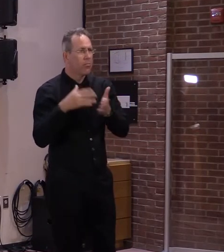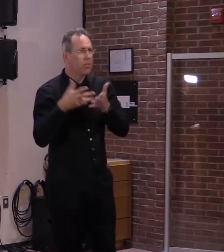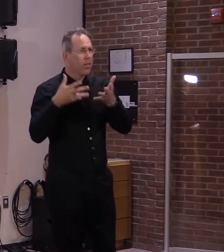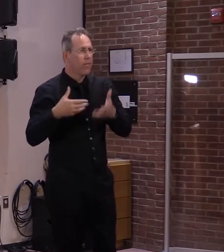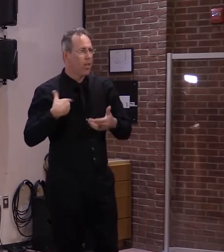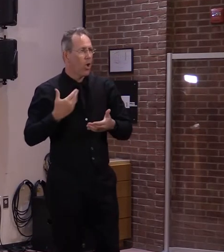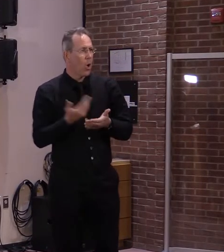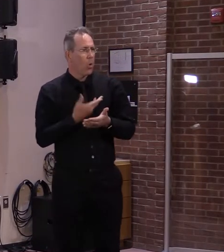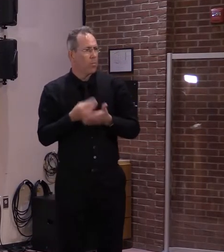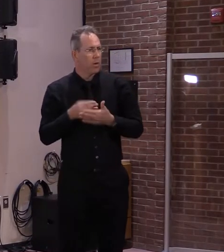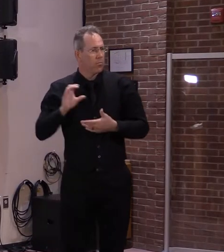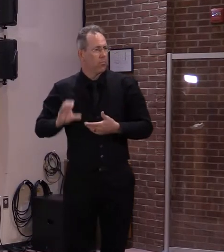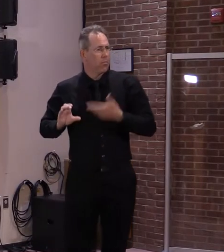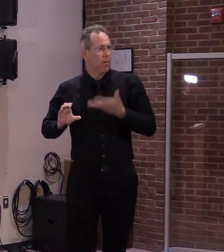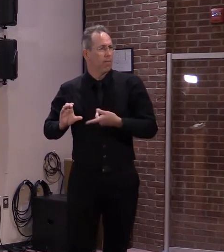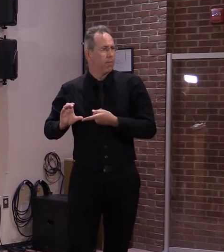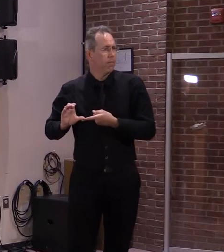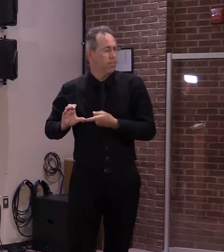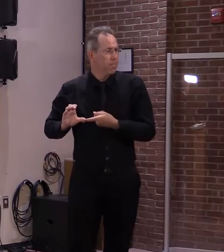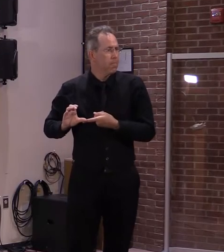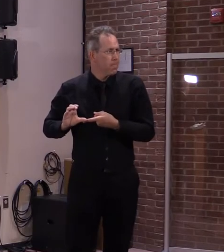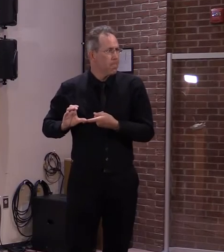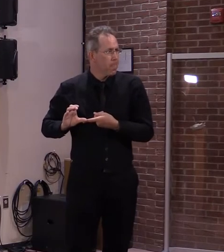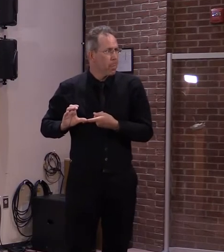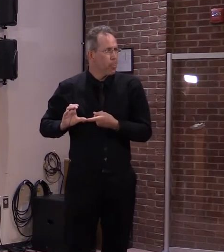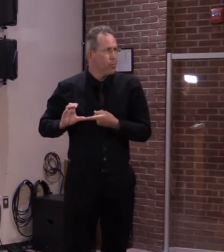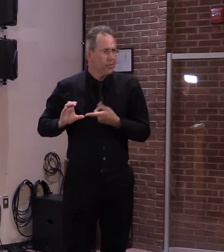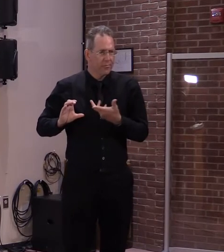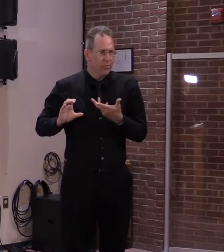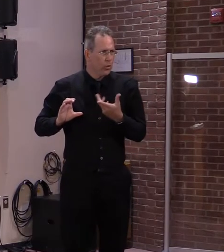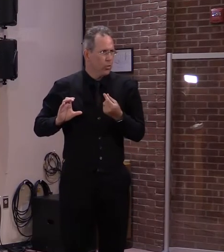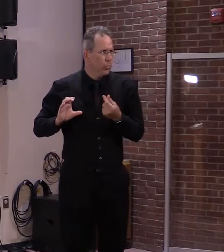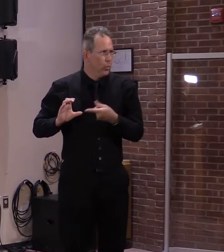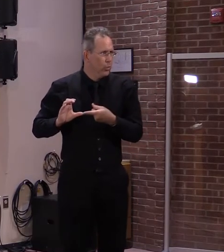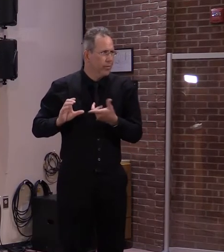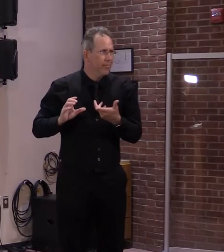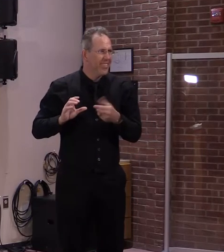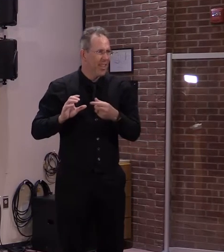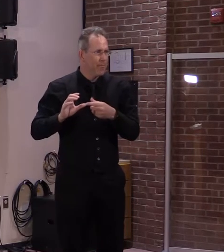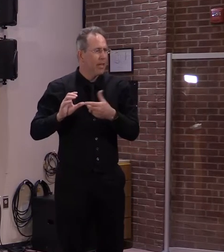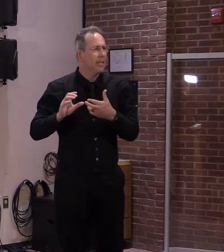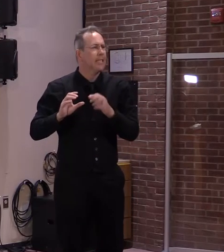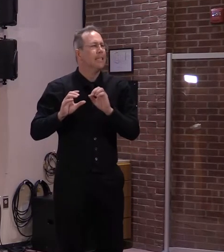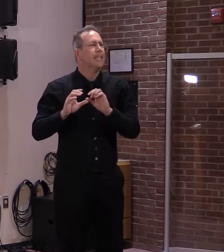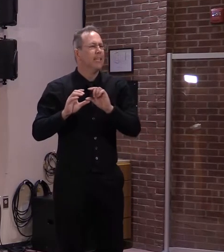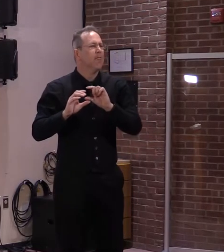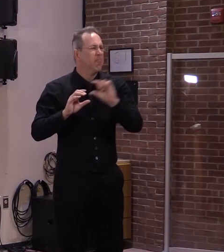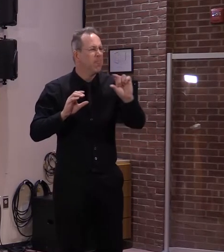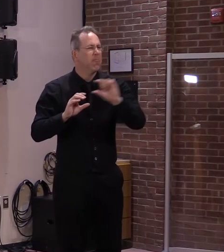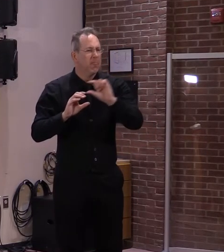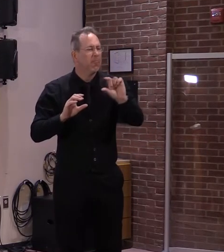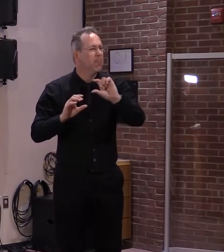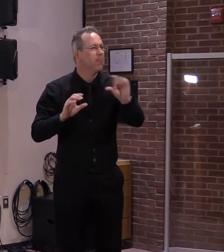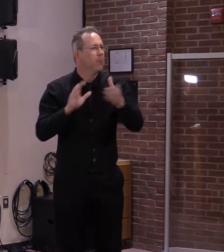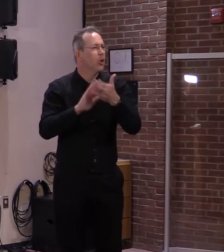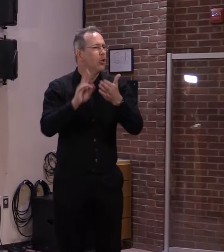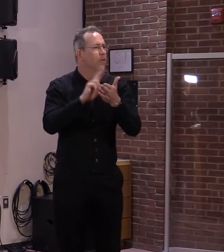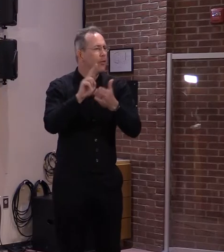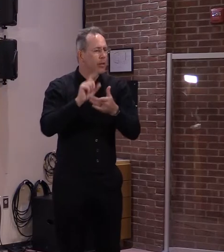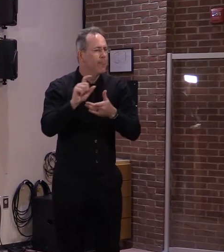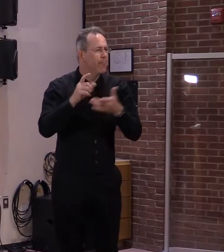So we think there's enough money there to invest in the state college system with a one time money out of the